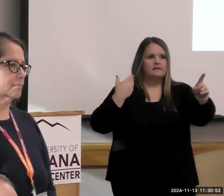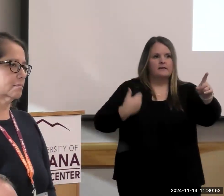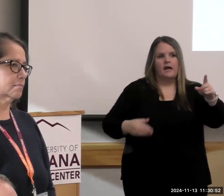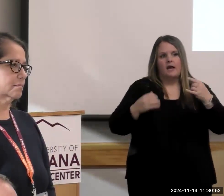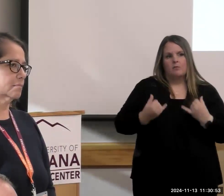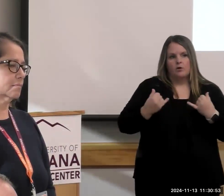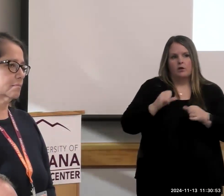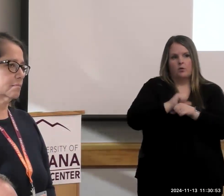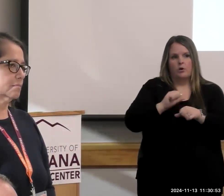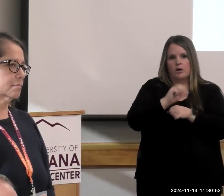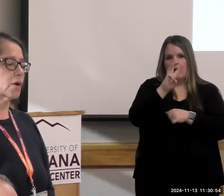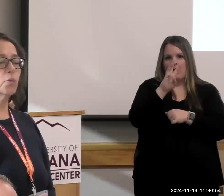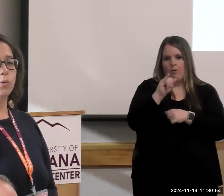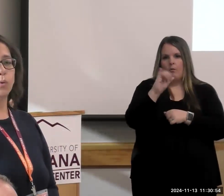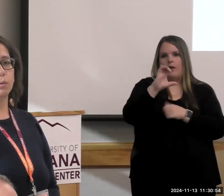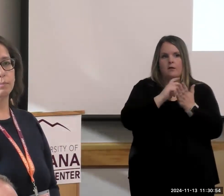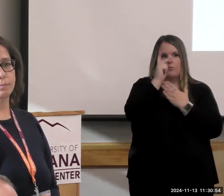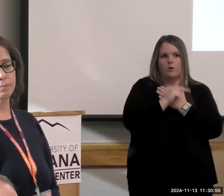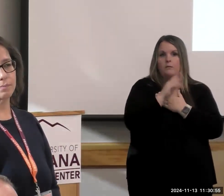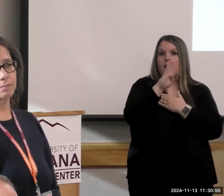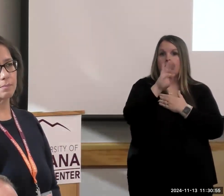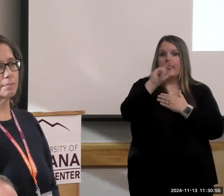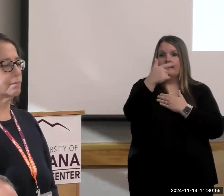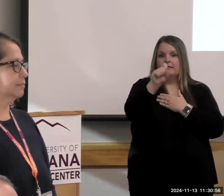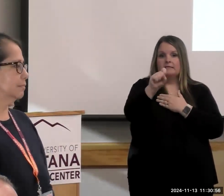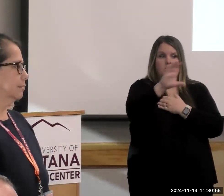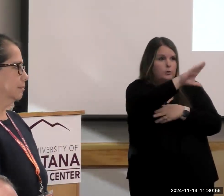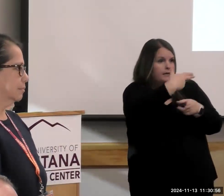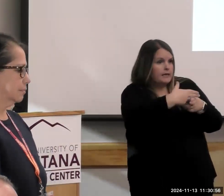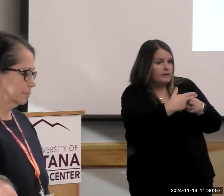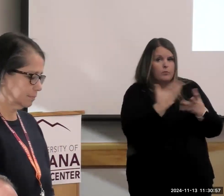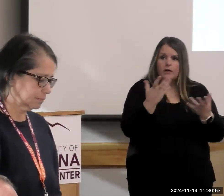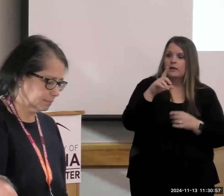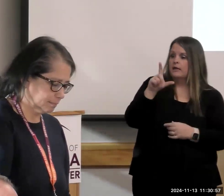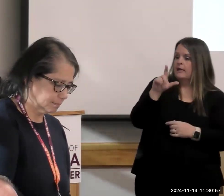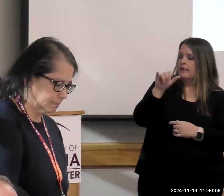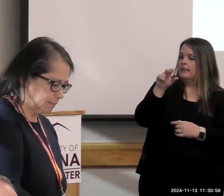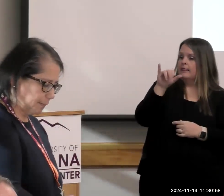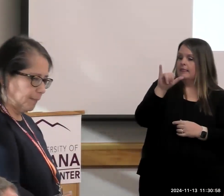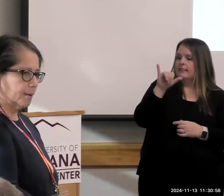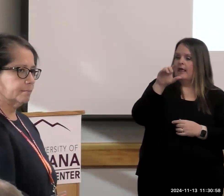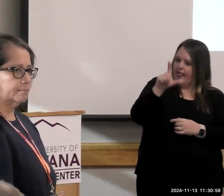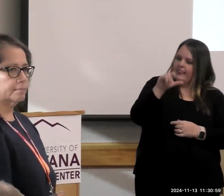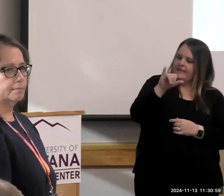working in the WIC program, Billings, Montana. What's your name? Lisa, Lindy. Lisa. Okay, great.